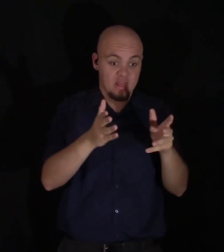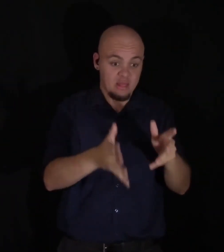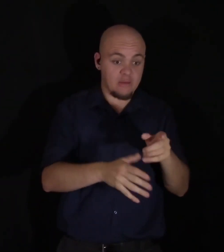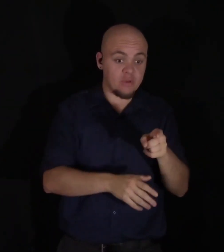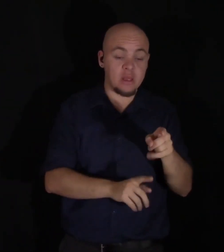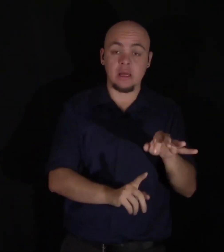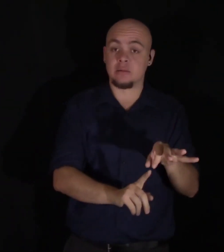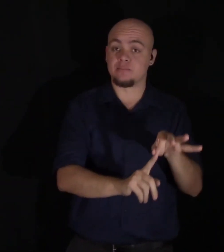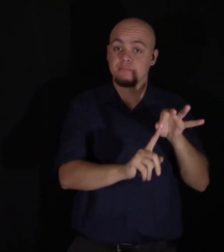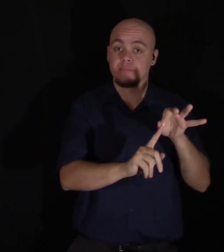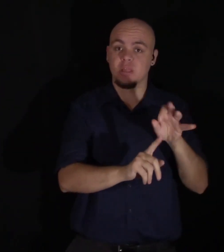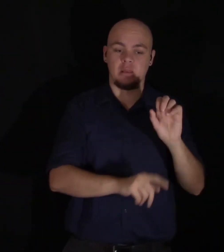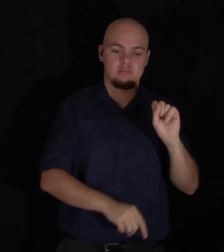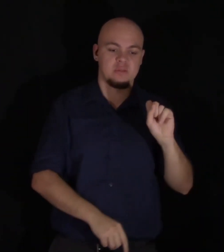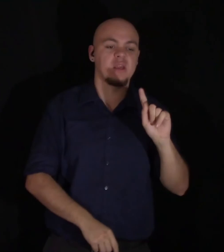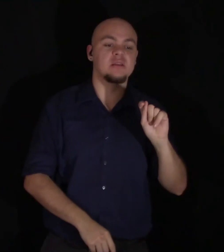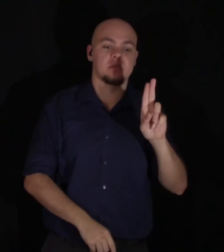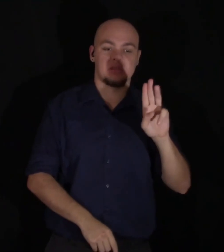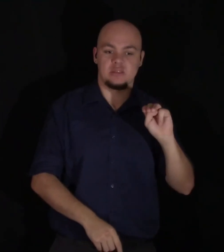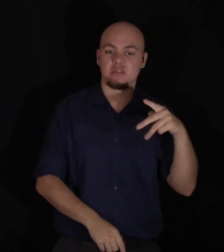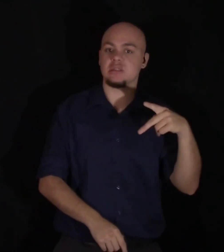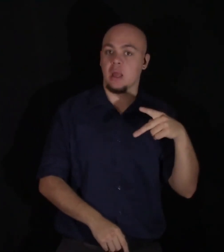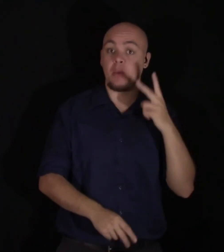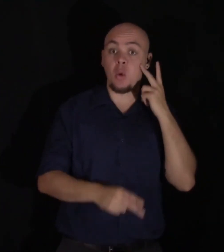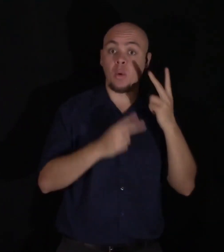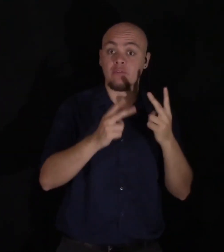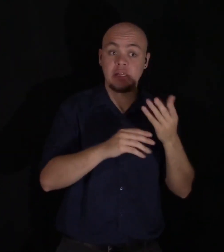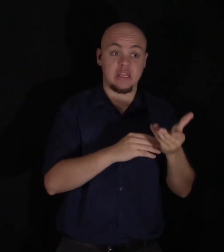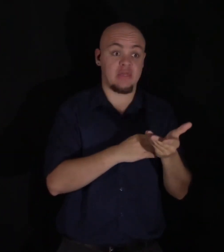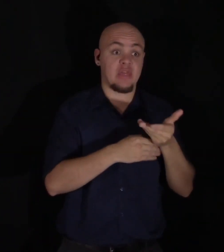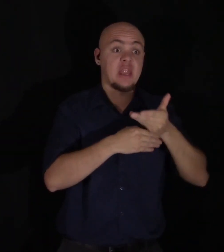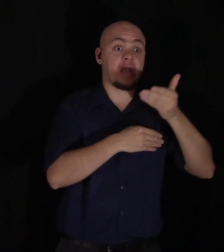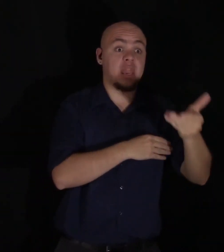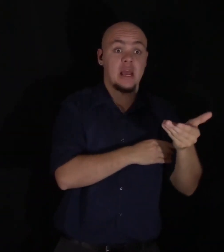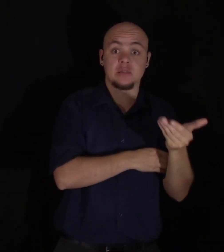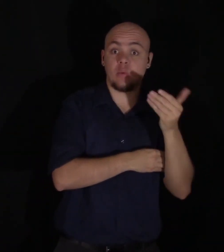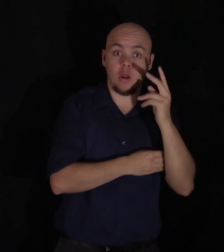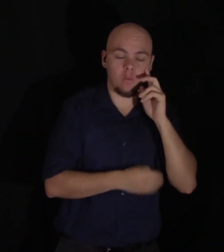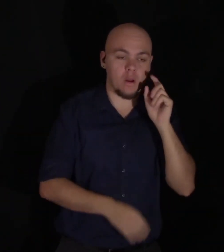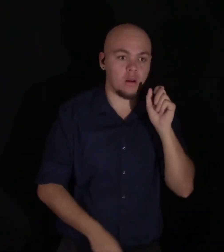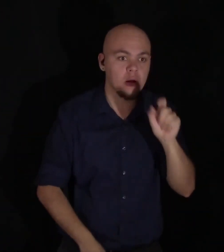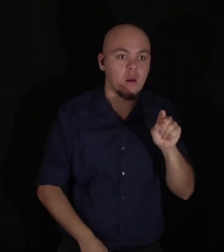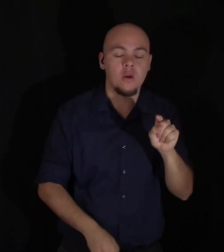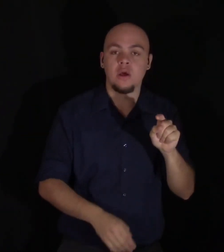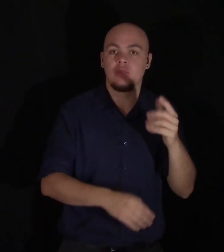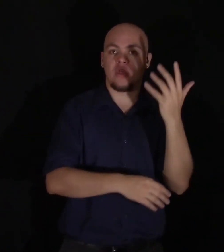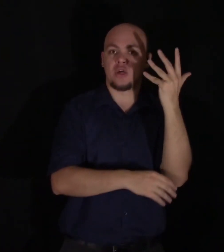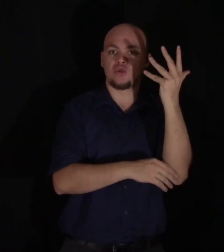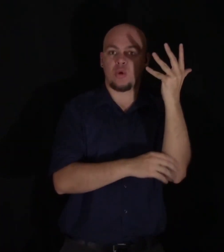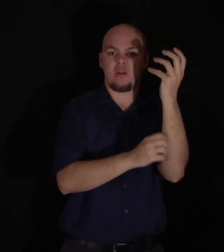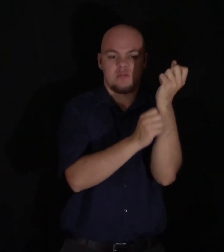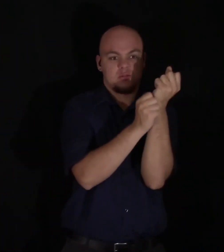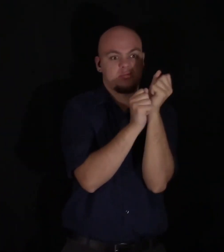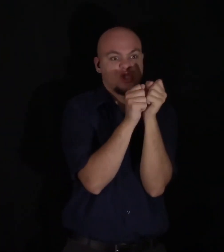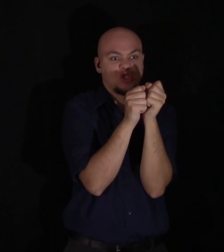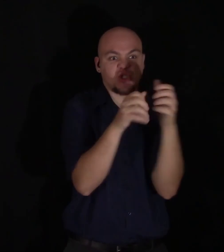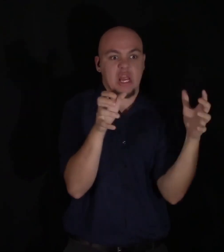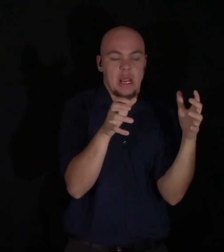stump. When we visited it the next morning, we found the tree shattered in a singular manner. It was not